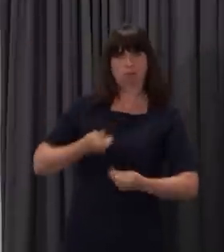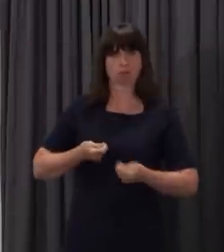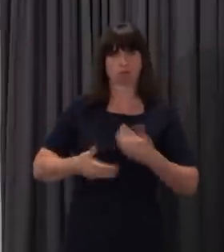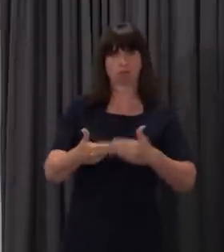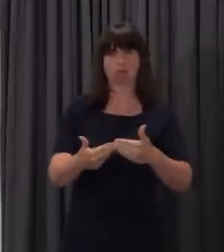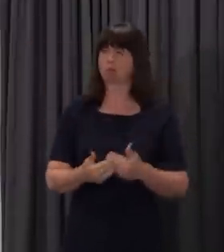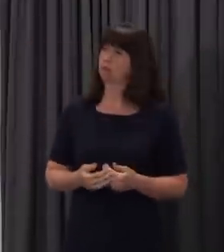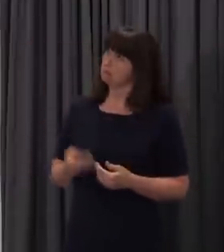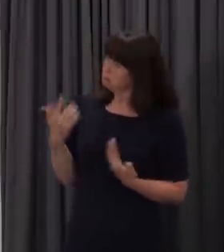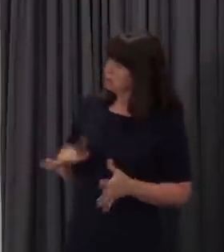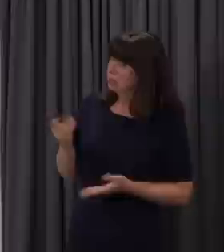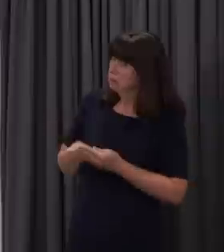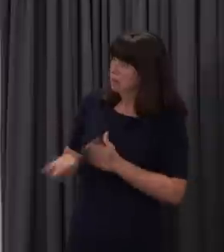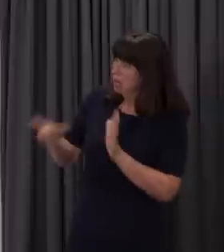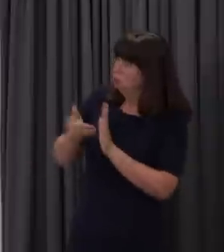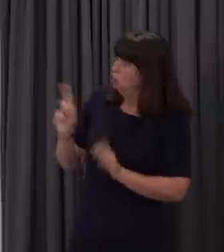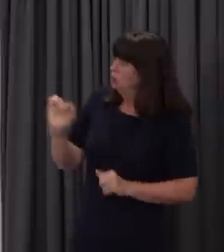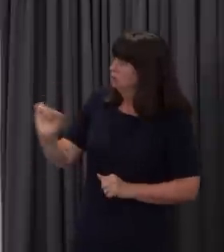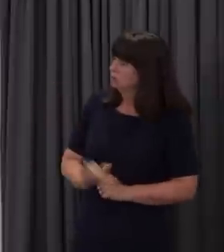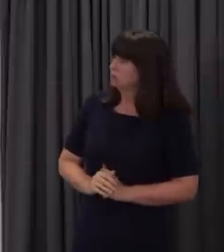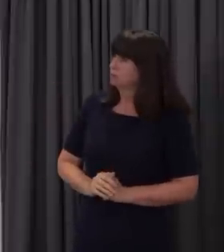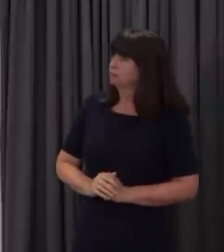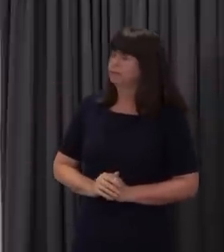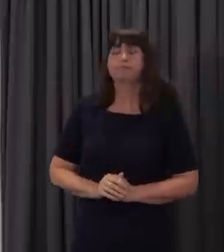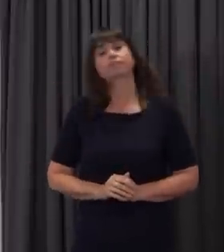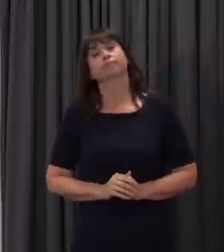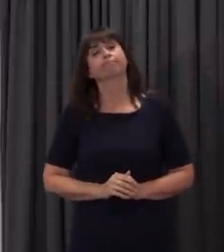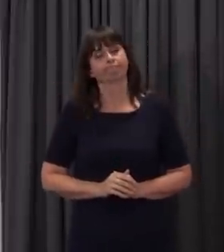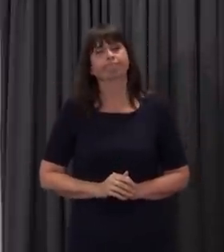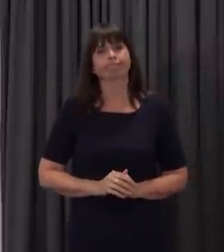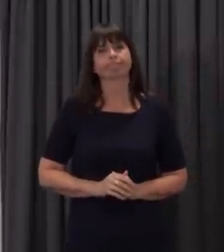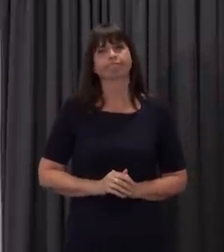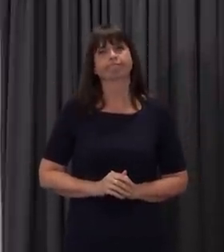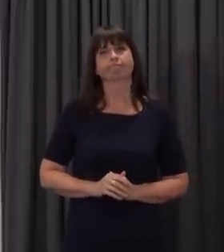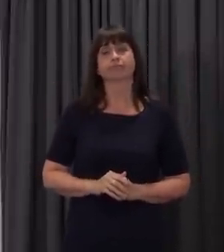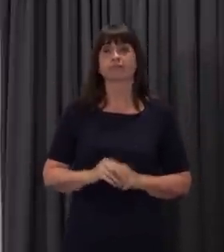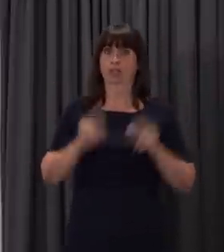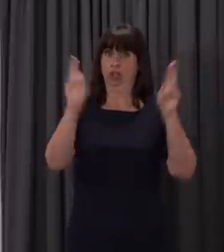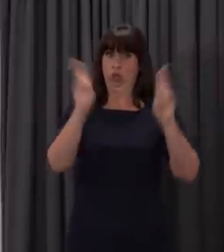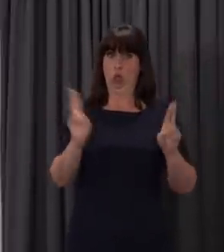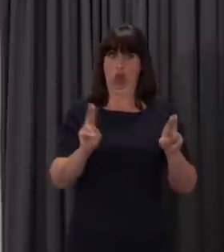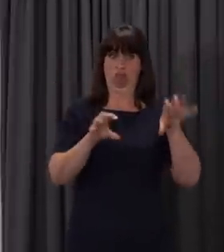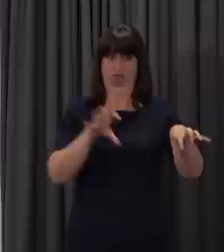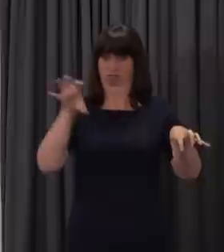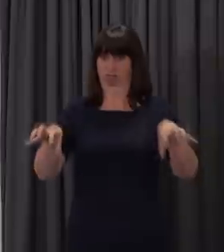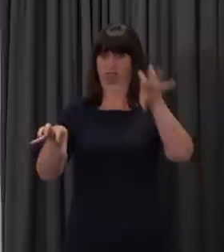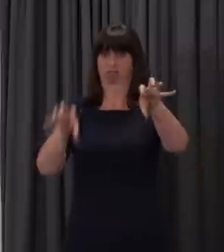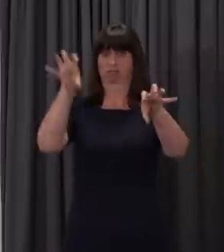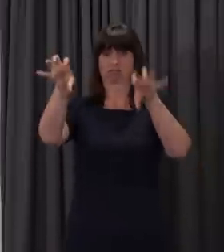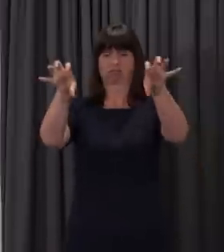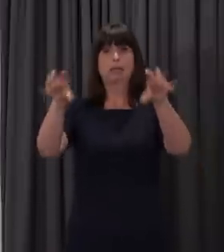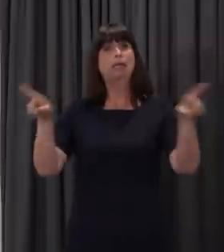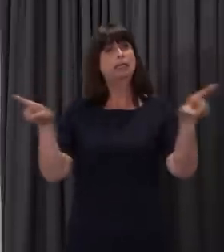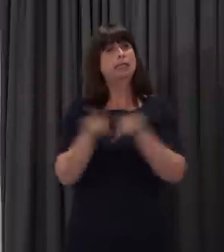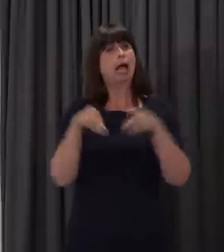Well, as I said, I think it's important to recognise that schools will be operating very differently. I